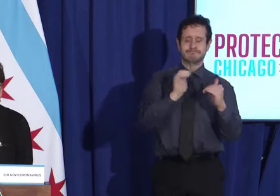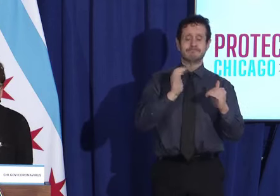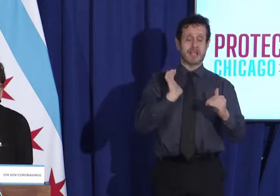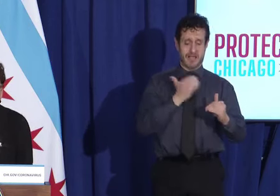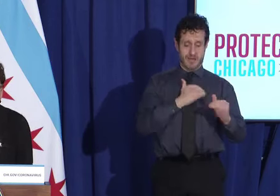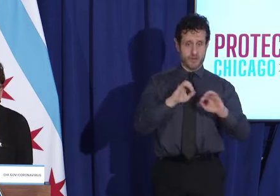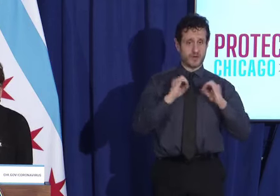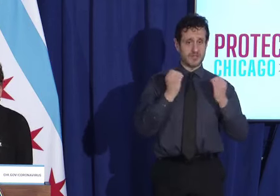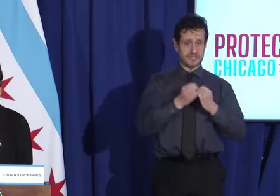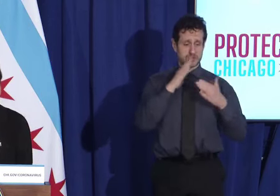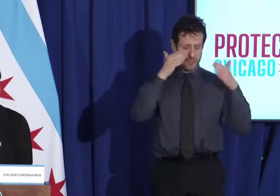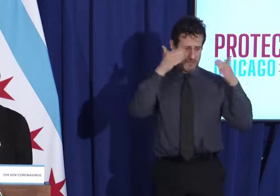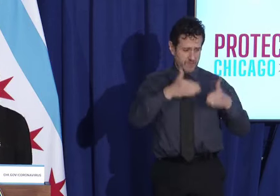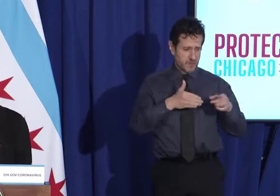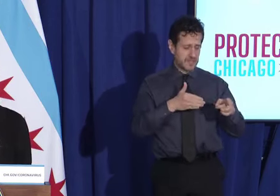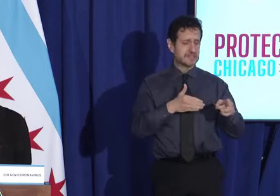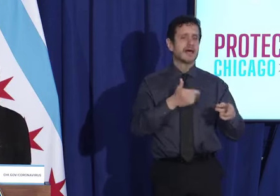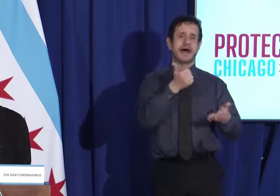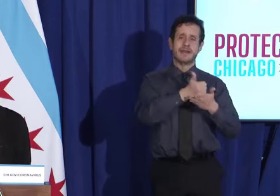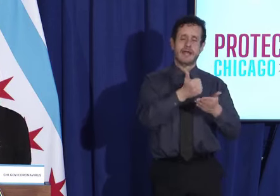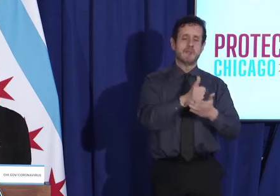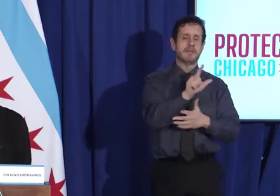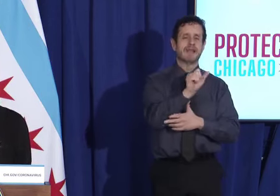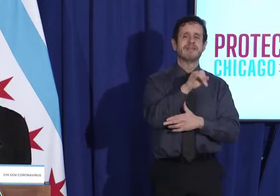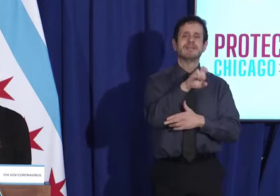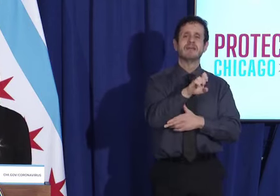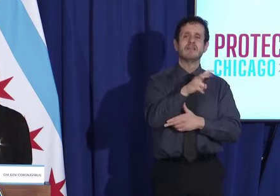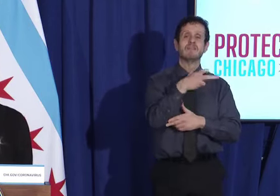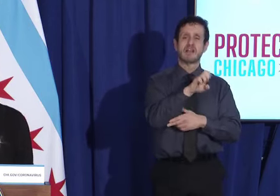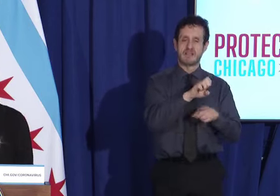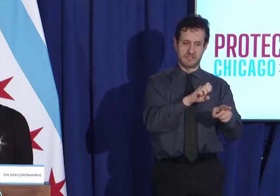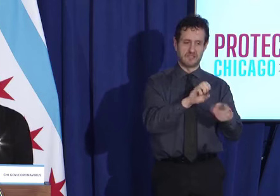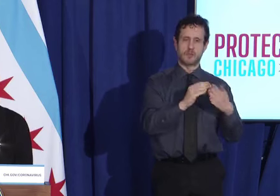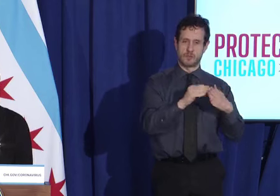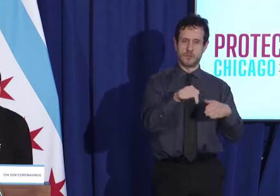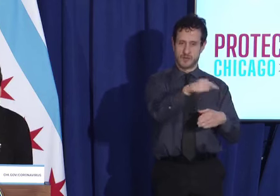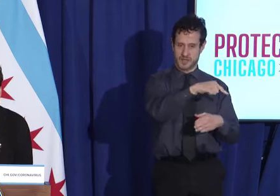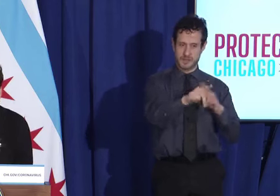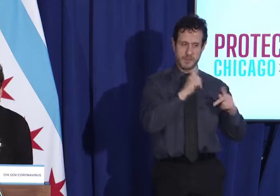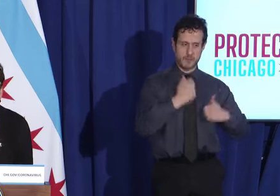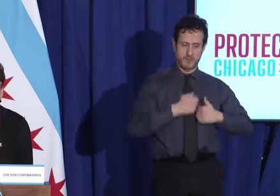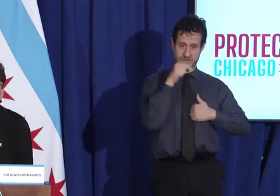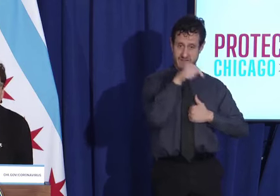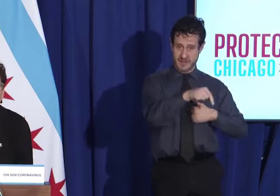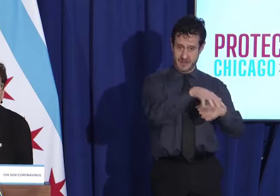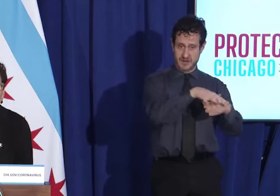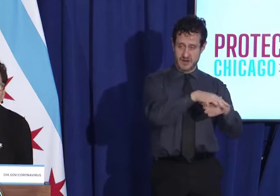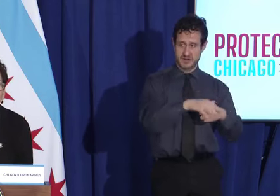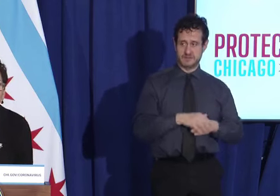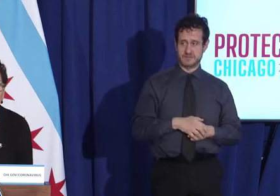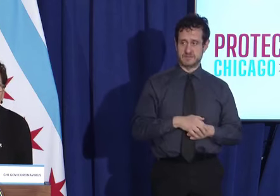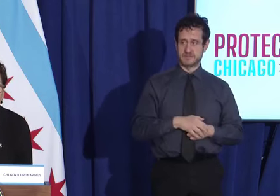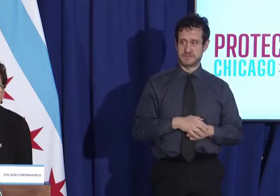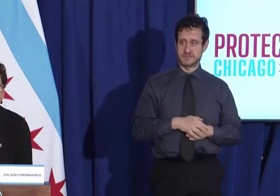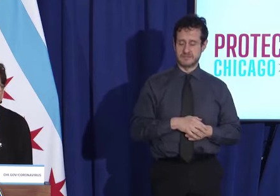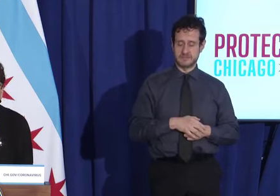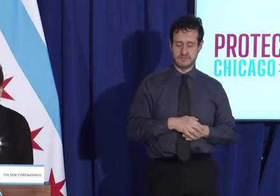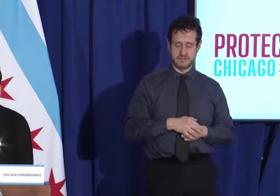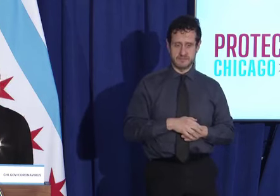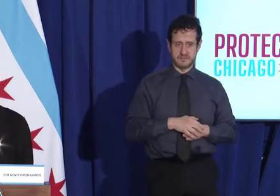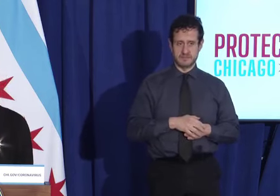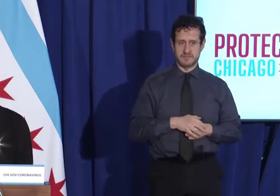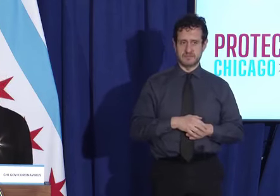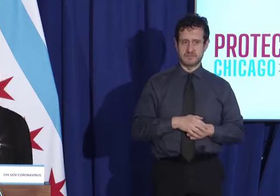in the needs and interests of Little Village community members. Because of the characteristics of the little community